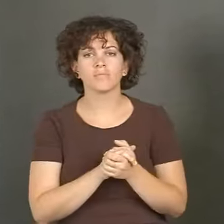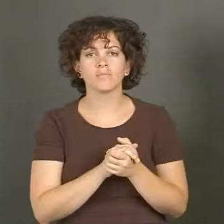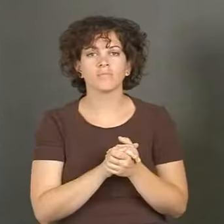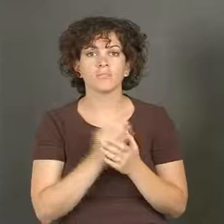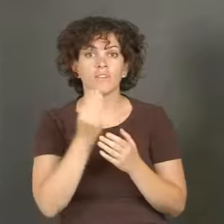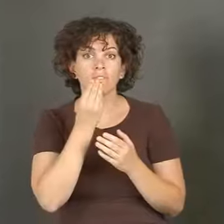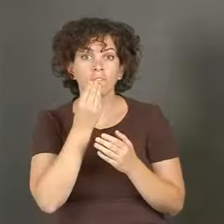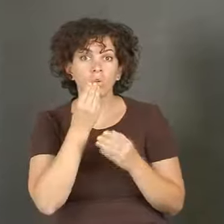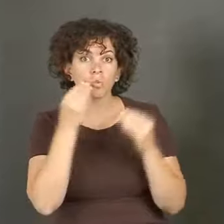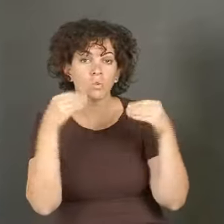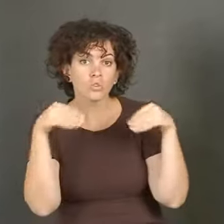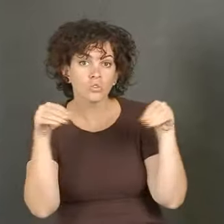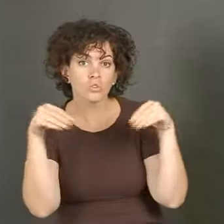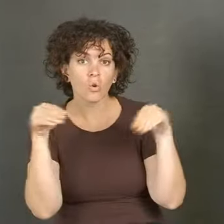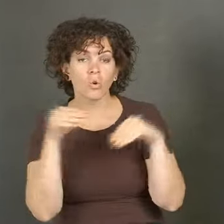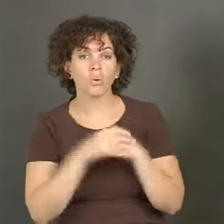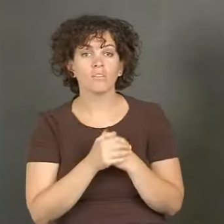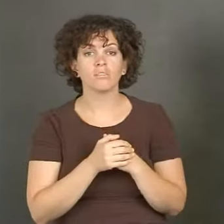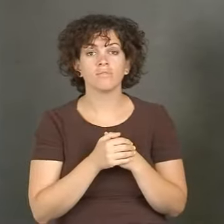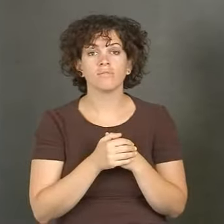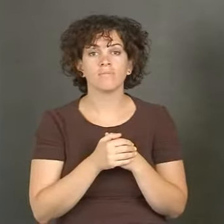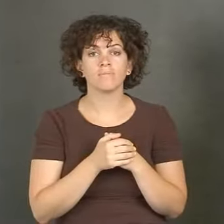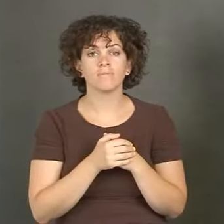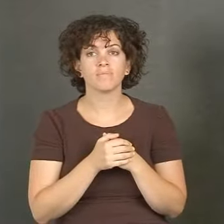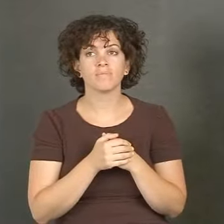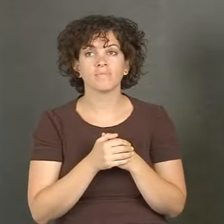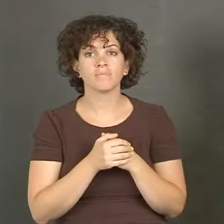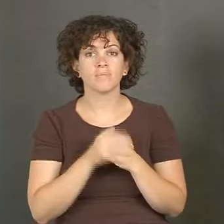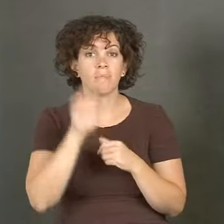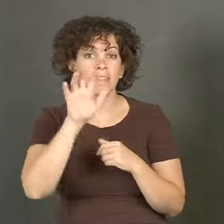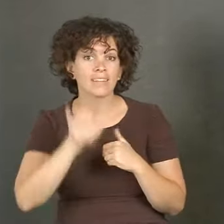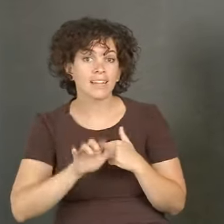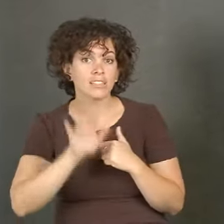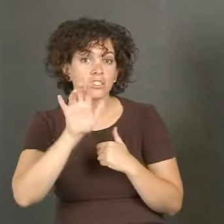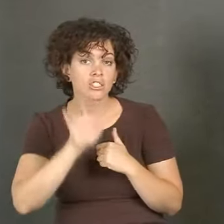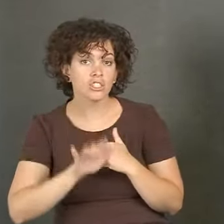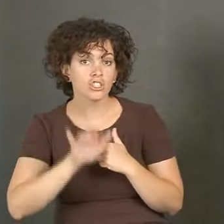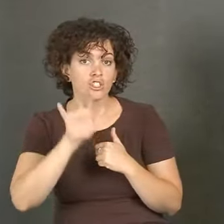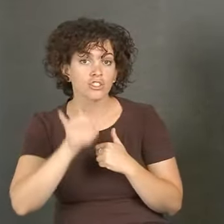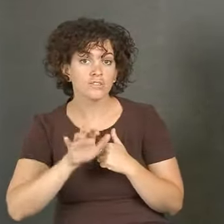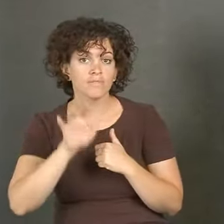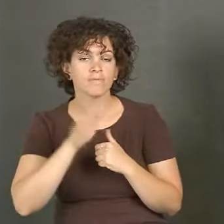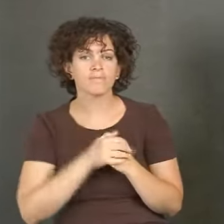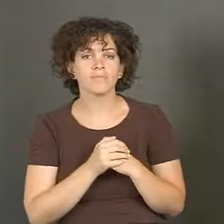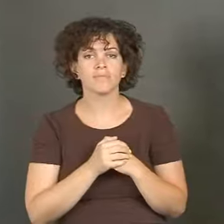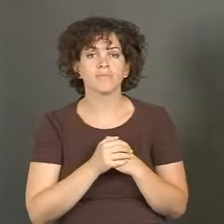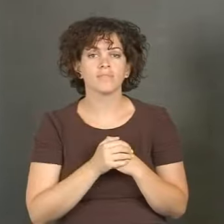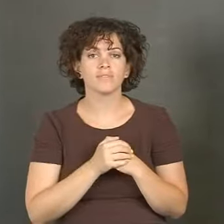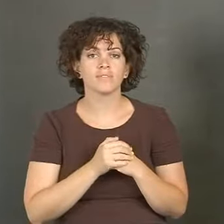When you're in the store, you might be in a grocery store, and you might see a cashier.